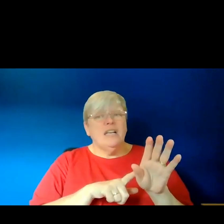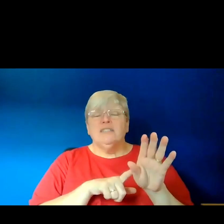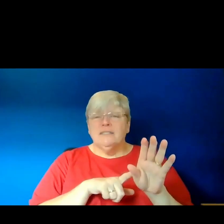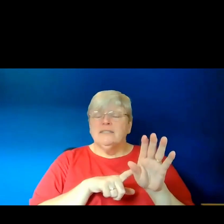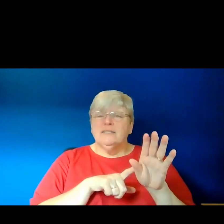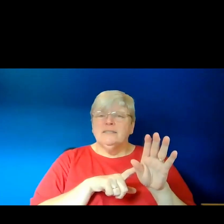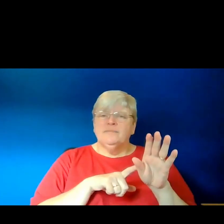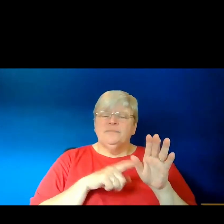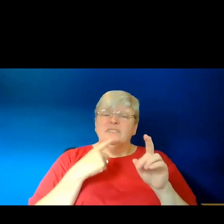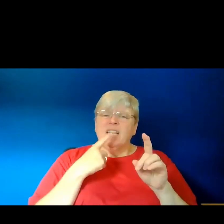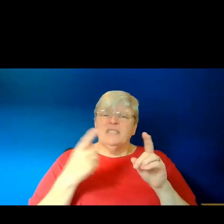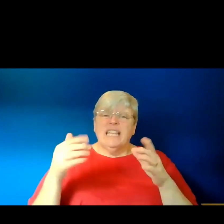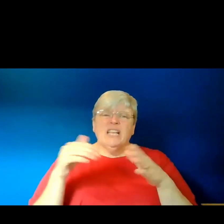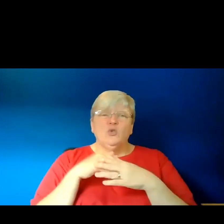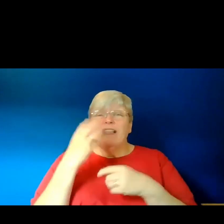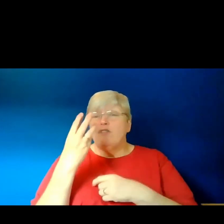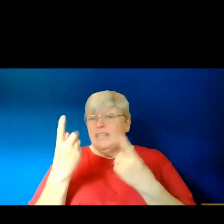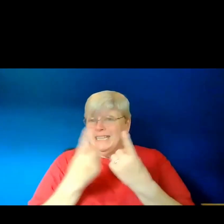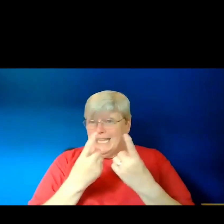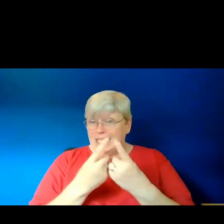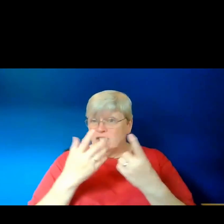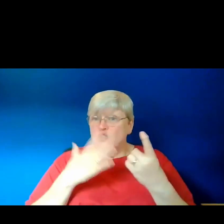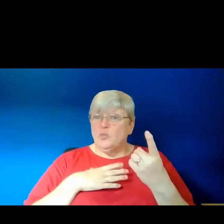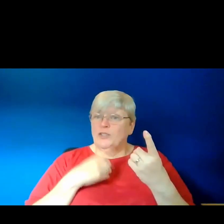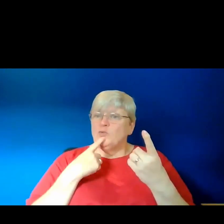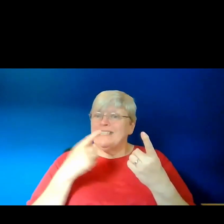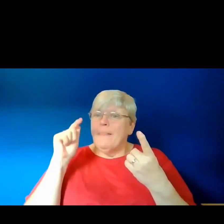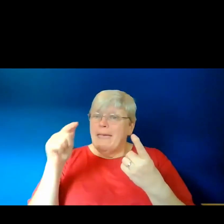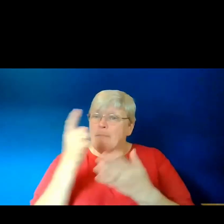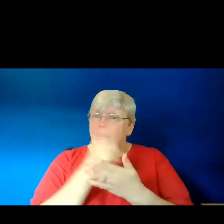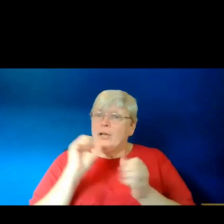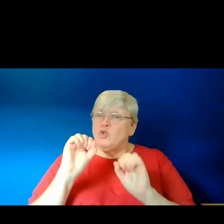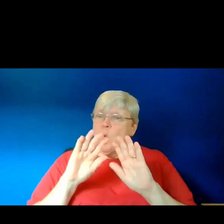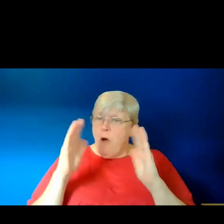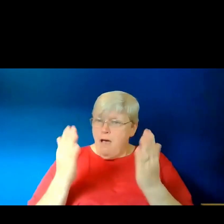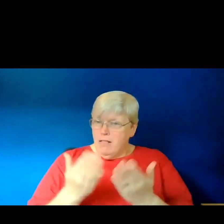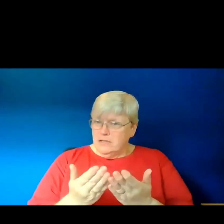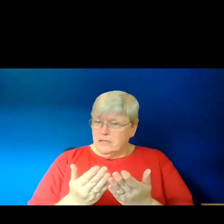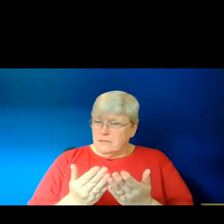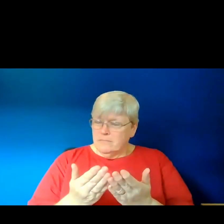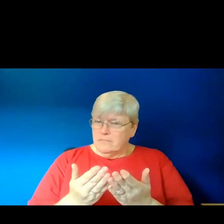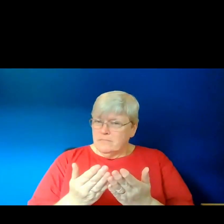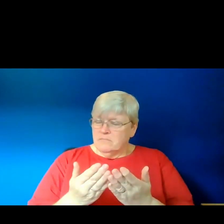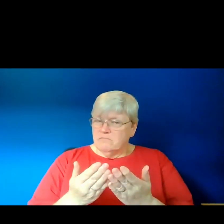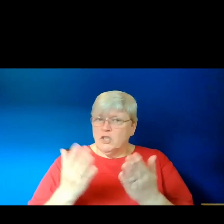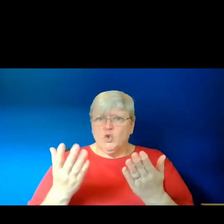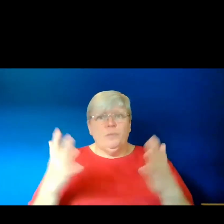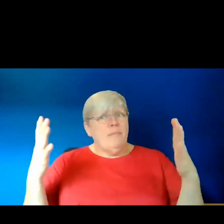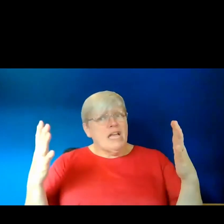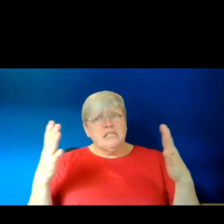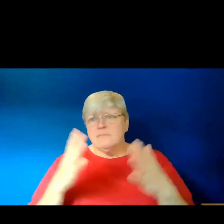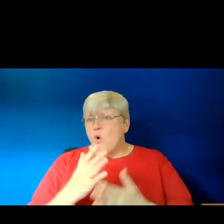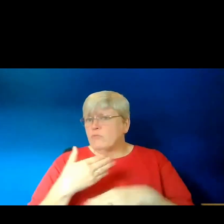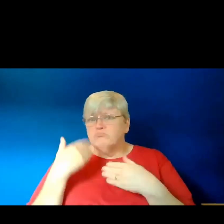So I would say include three things that you would like to tell them about your world. So this can be big or small.